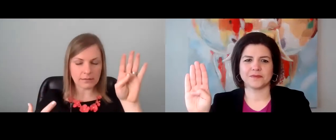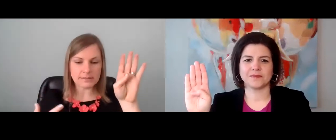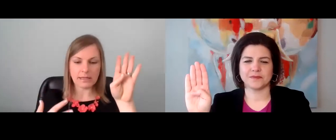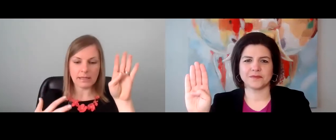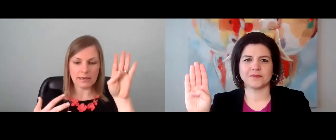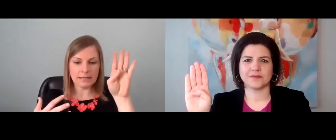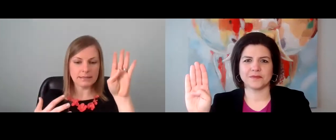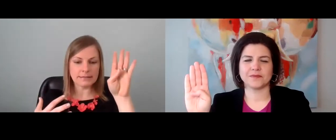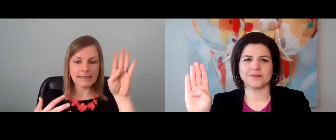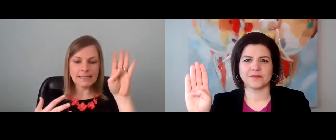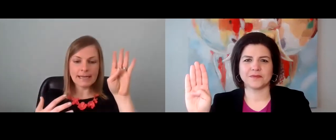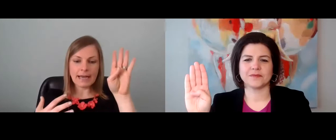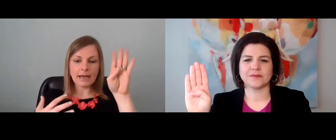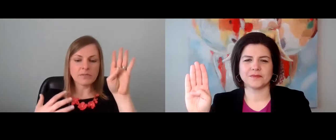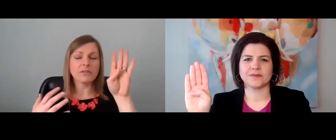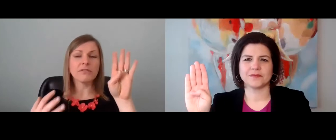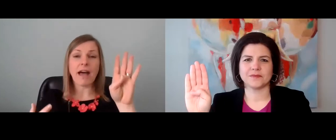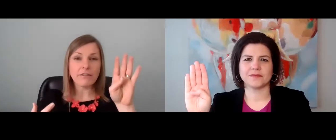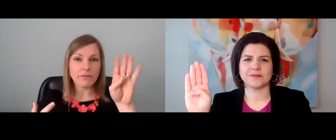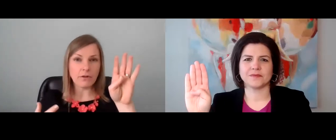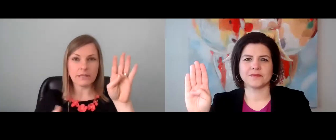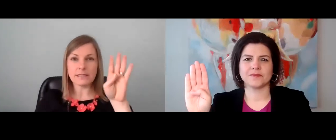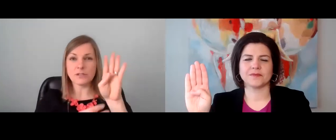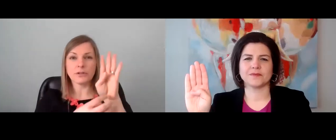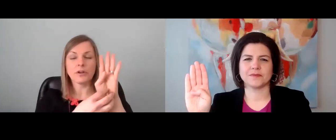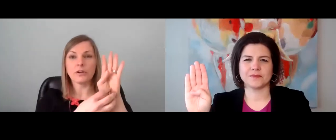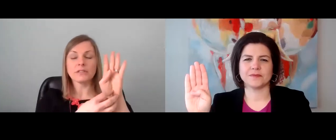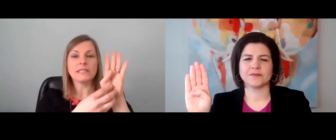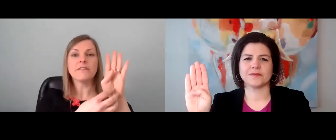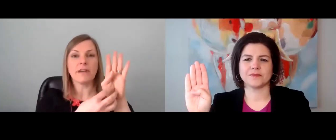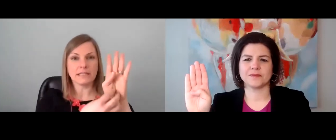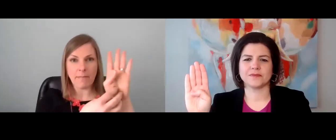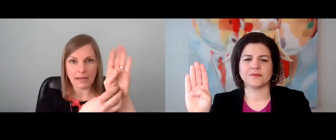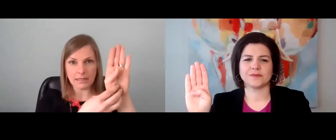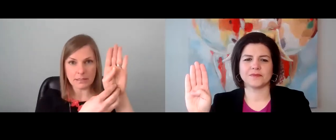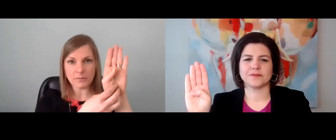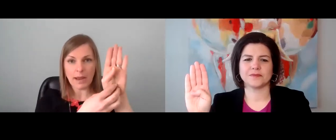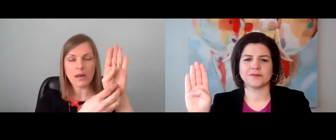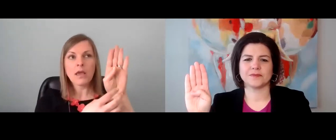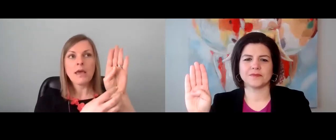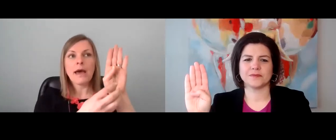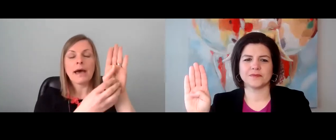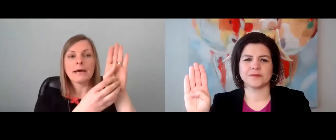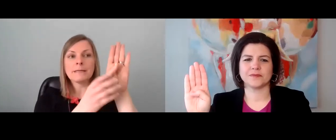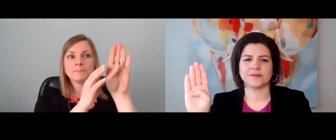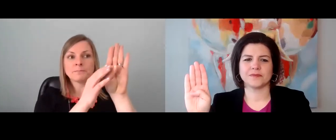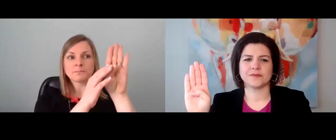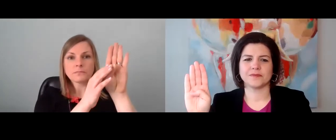feelings. It is survival. It is your defense mechanisms, right?